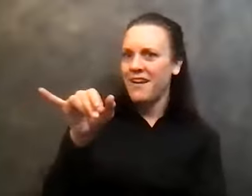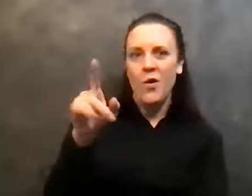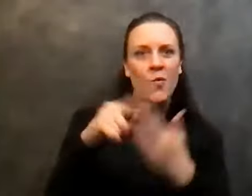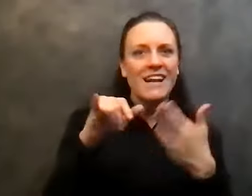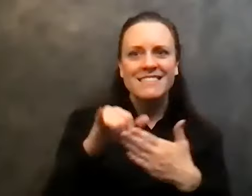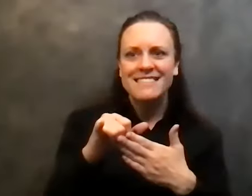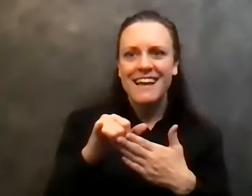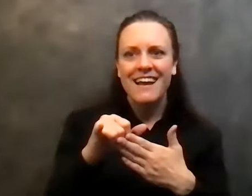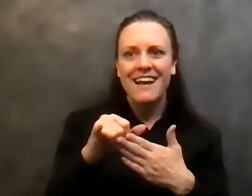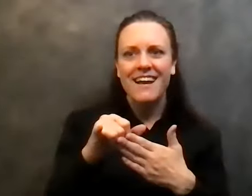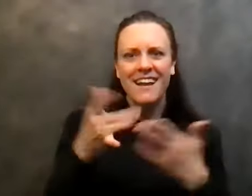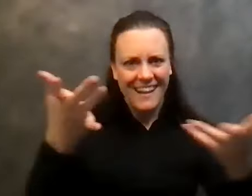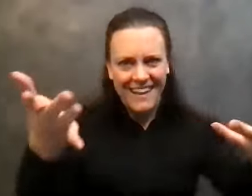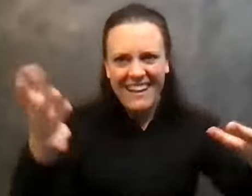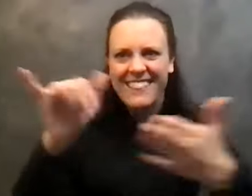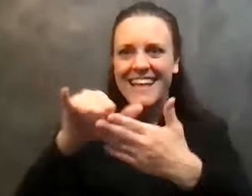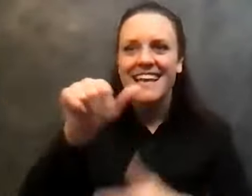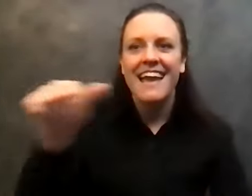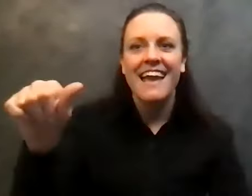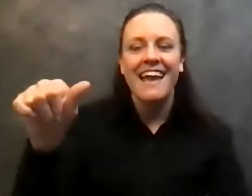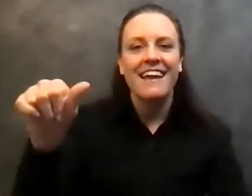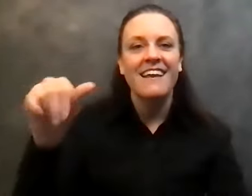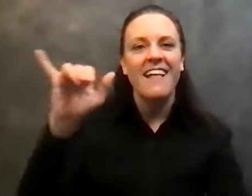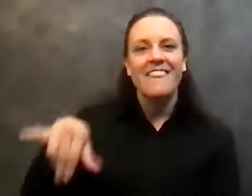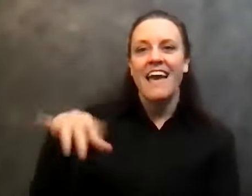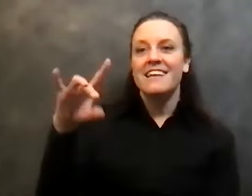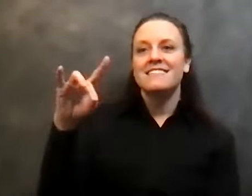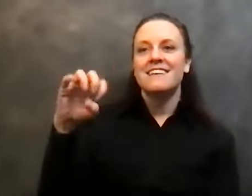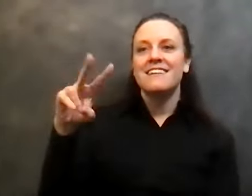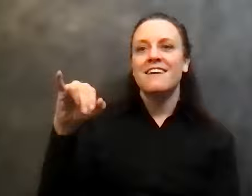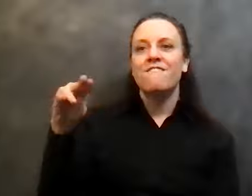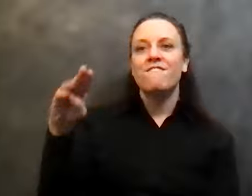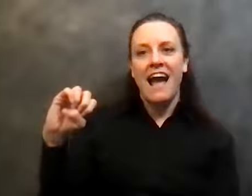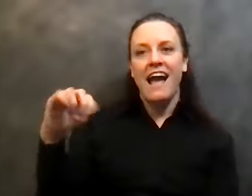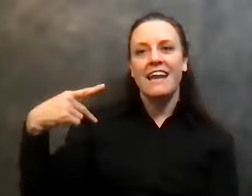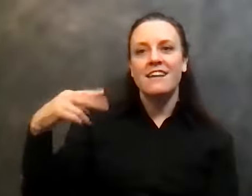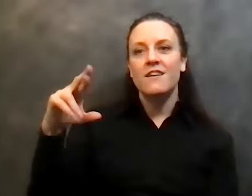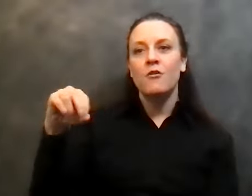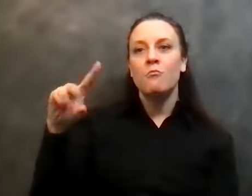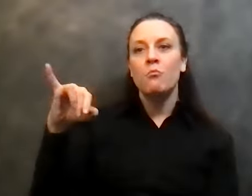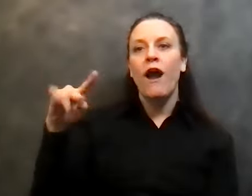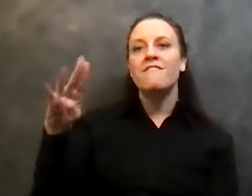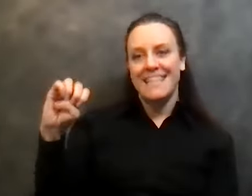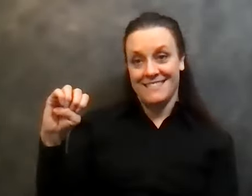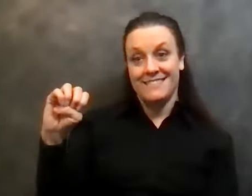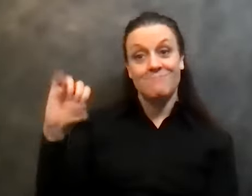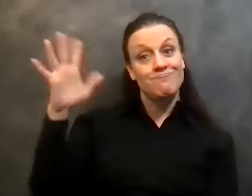that? What is divine providence, you know, I am so grateful to be here today. Thank you. Thank